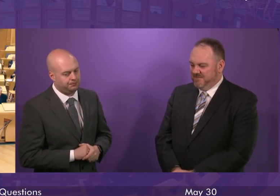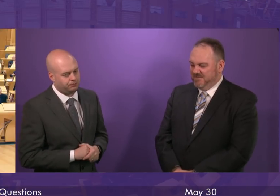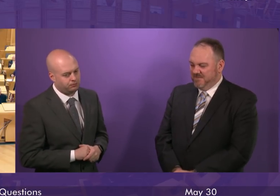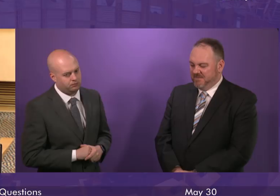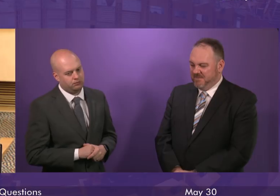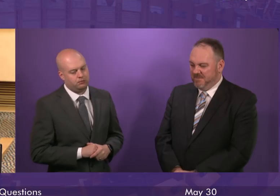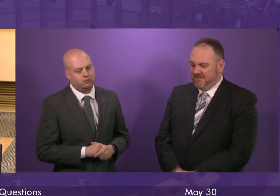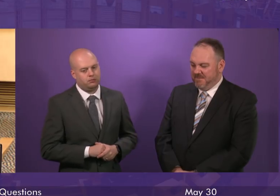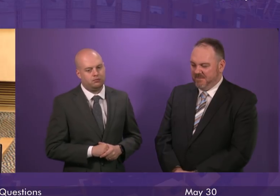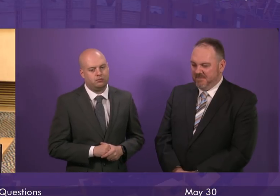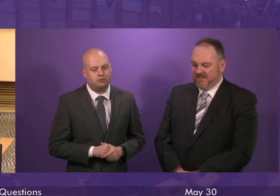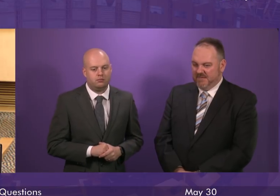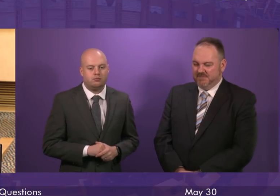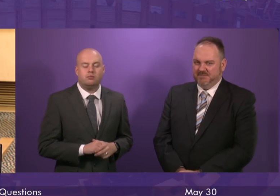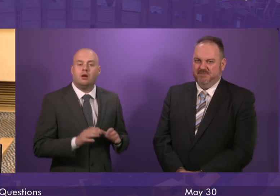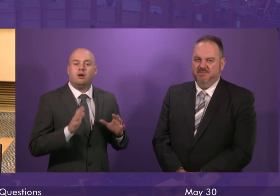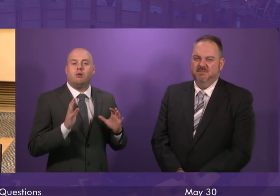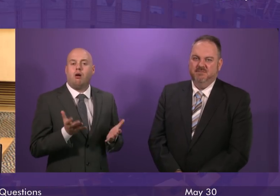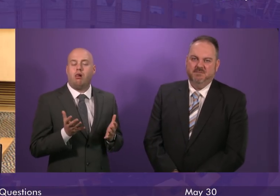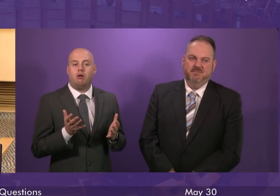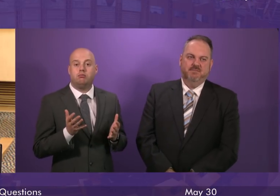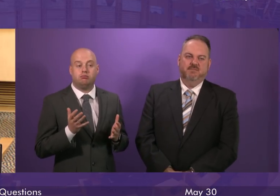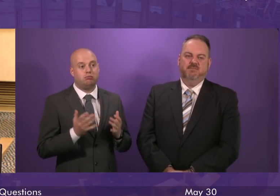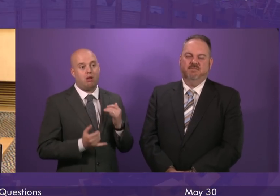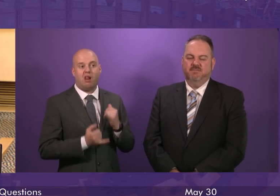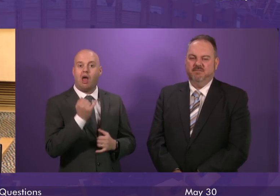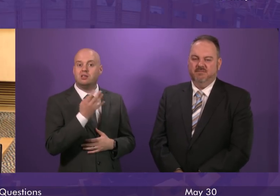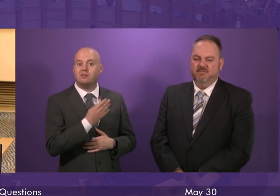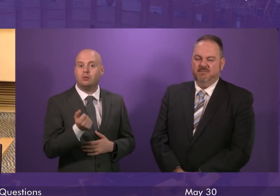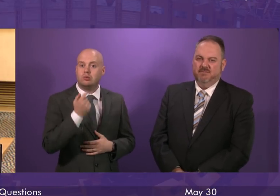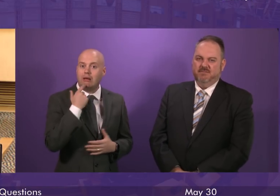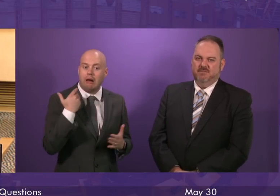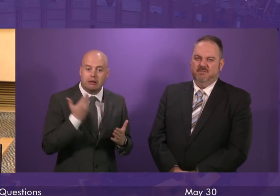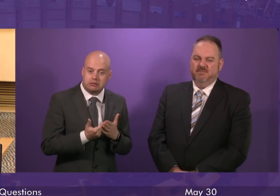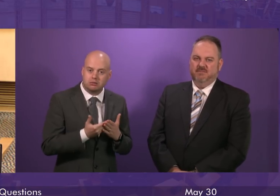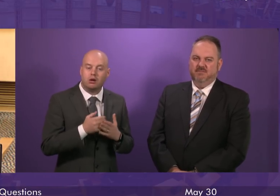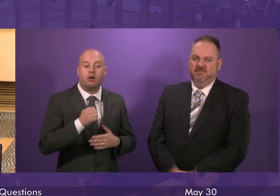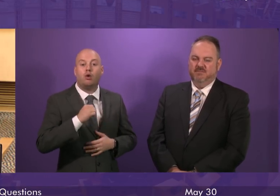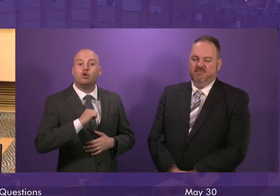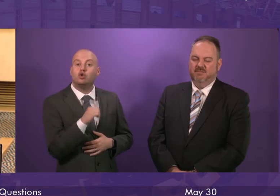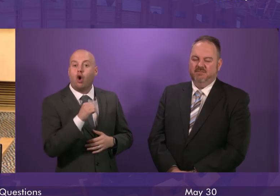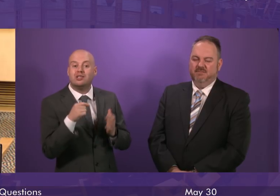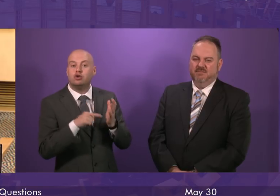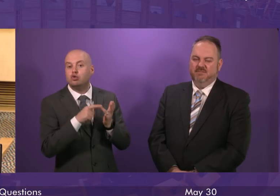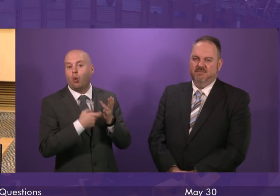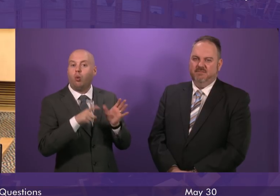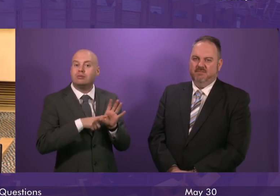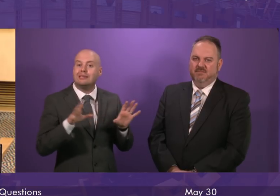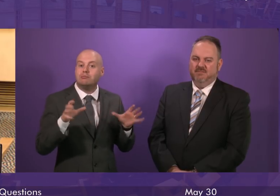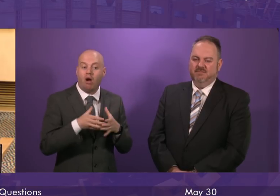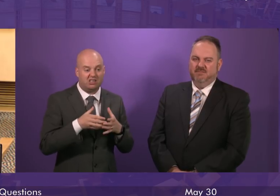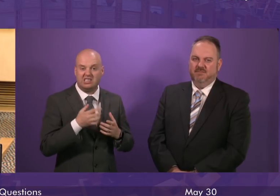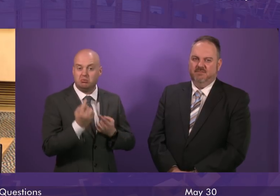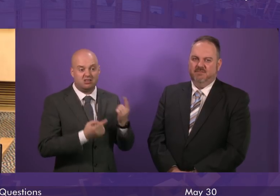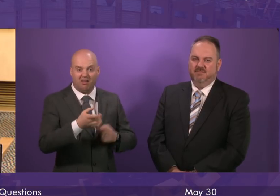Well, I think from most of what they've had to say in the last few days, certainly the Scottish Tories have learned nothing at all from the fact that they